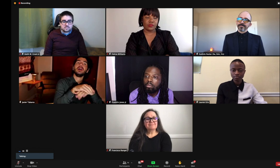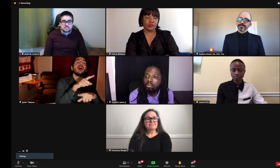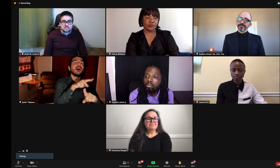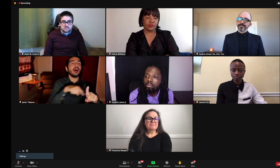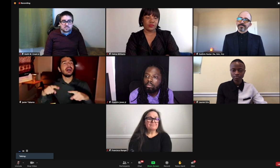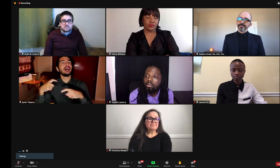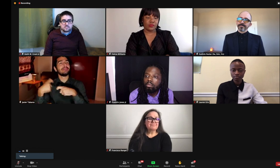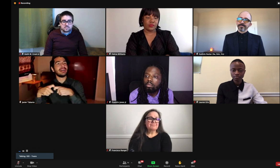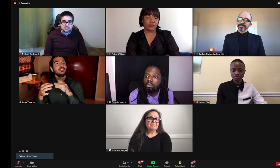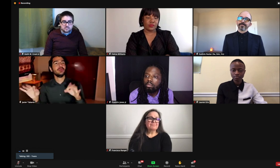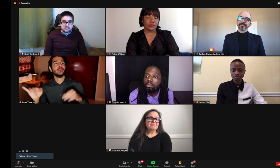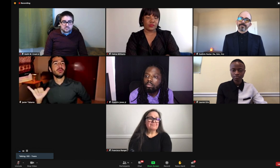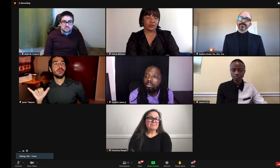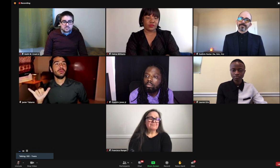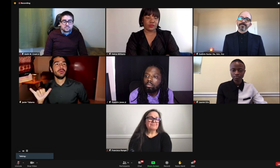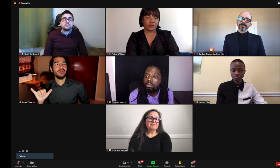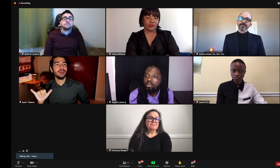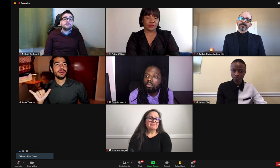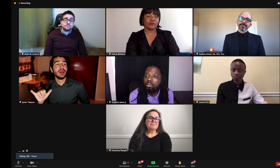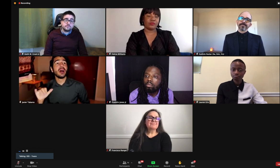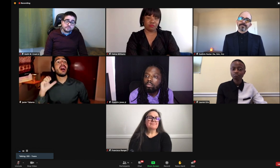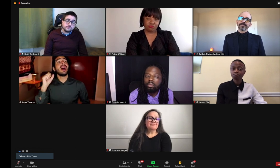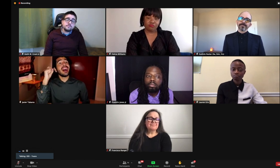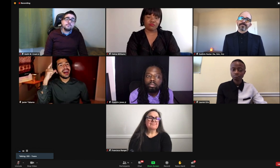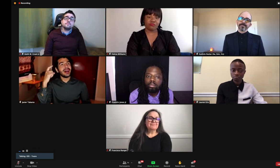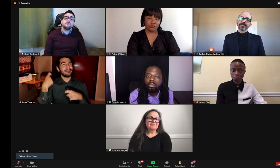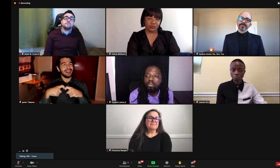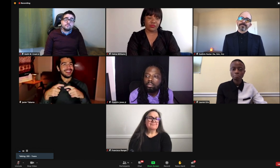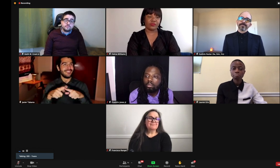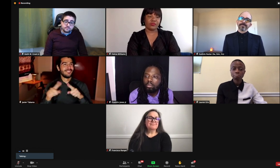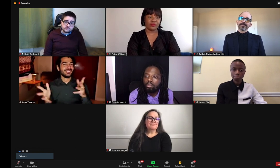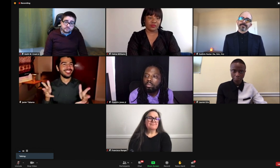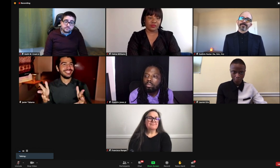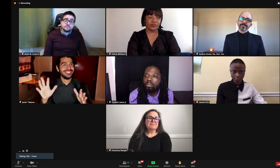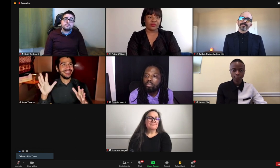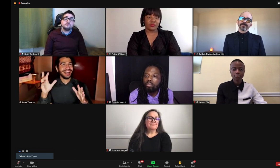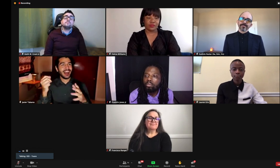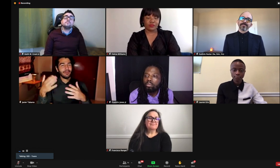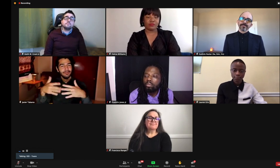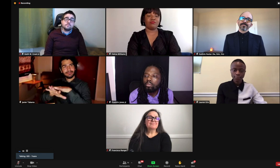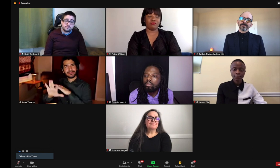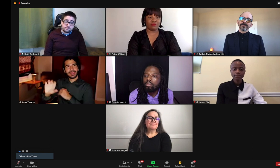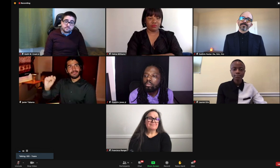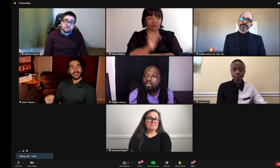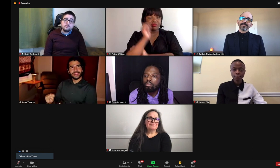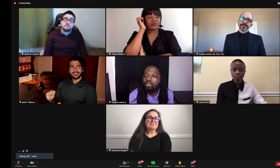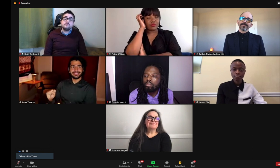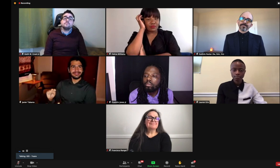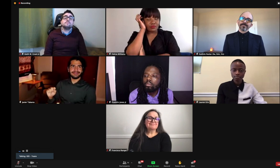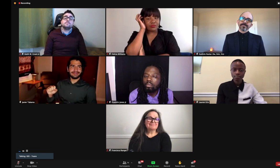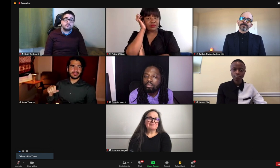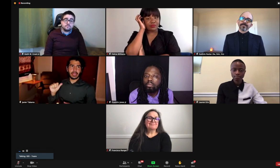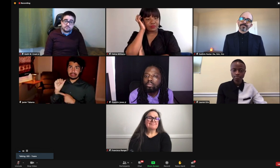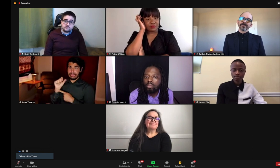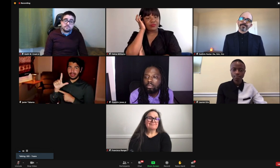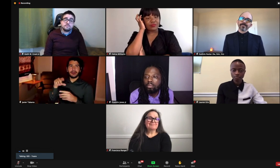perhaps it could be, you know, bilingual in terms of having more English. The Spanish, although we know that there are some differences in the language,